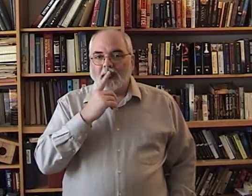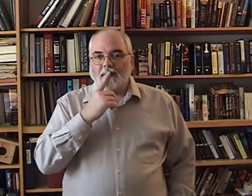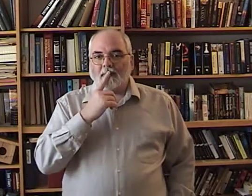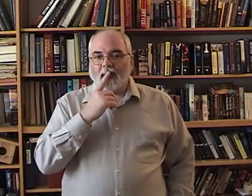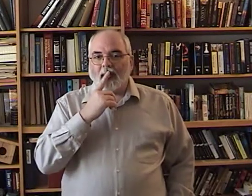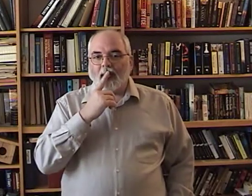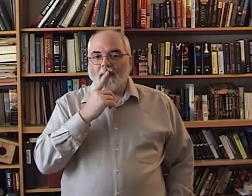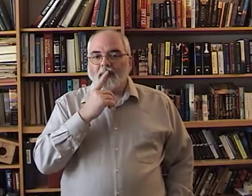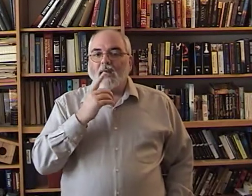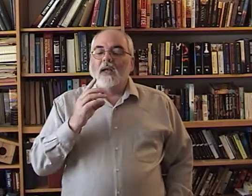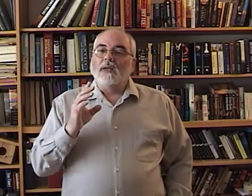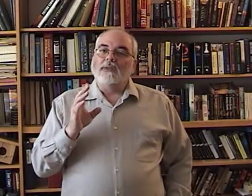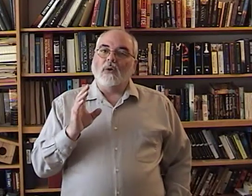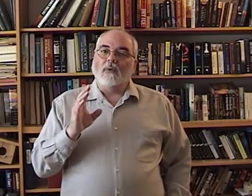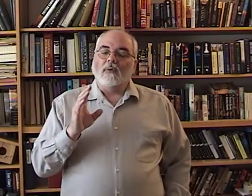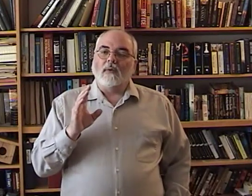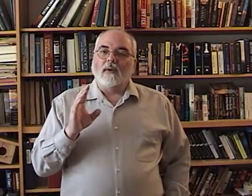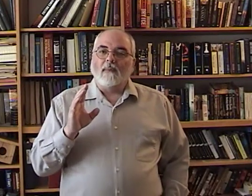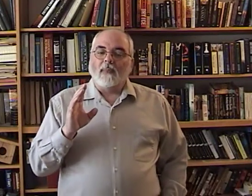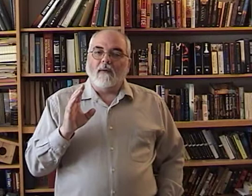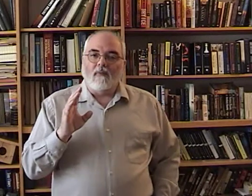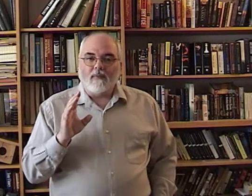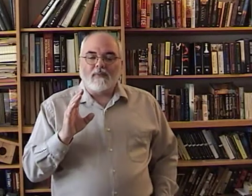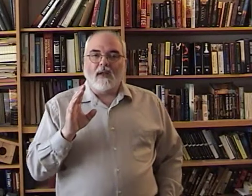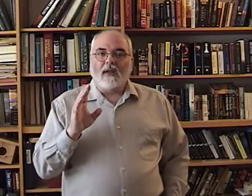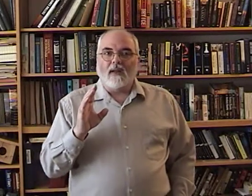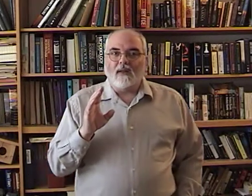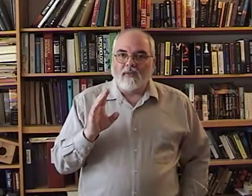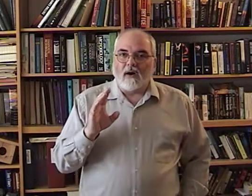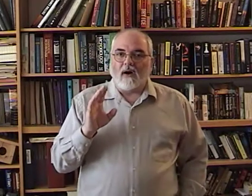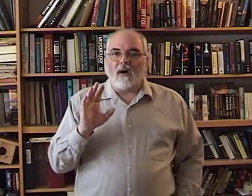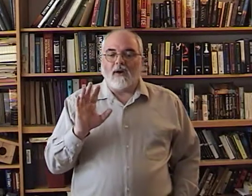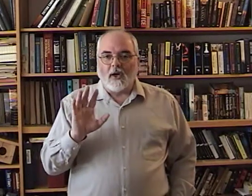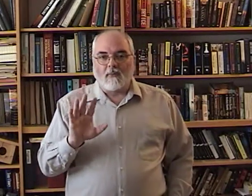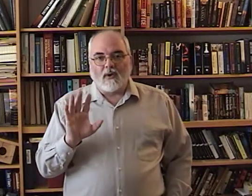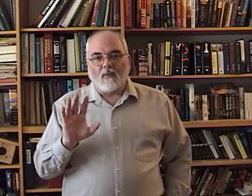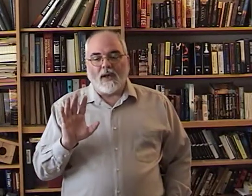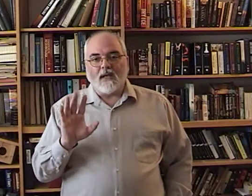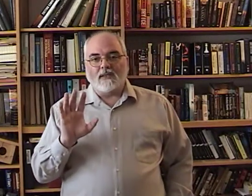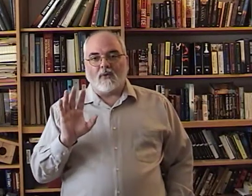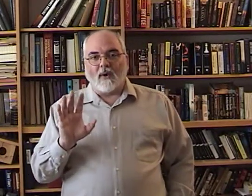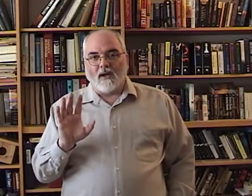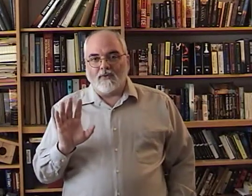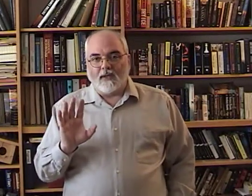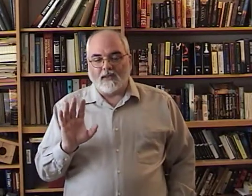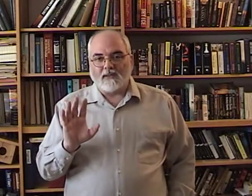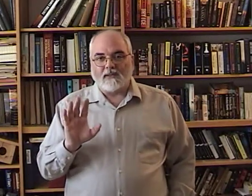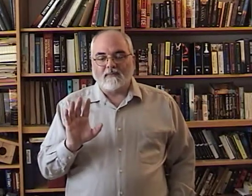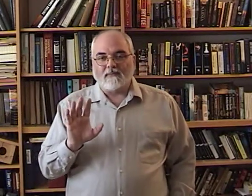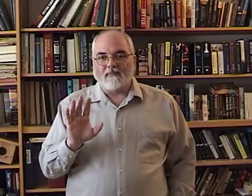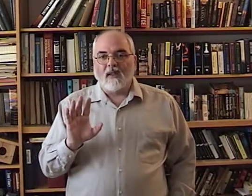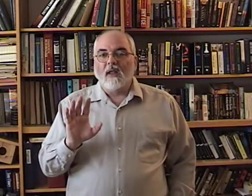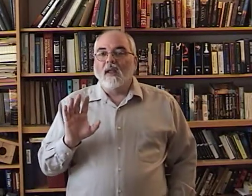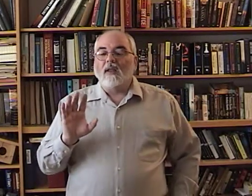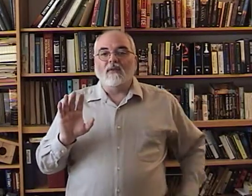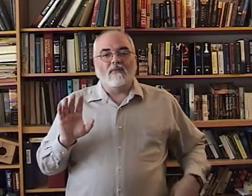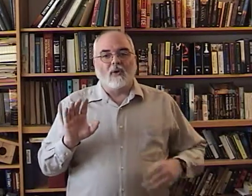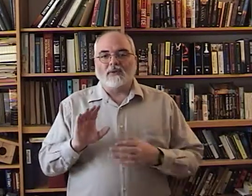Okay? So, there are a number of ways around this. Don't